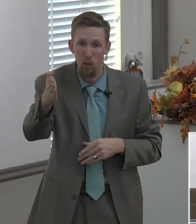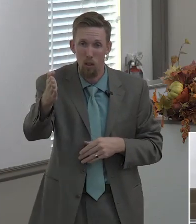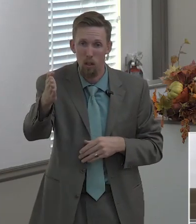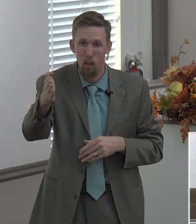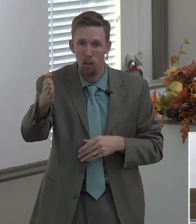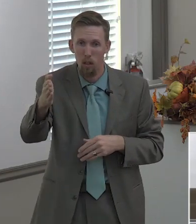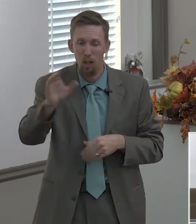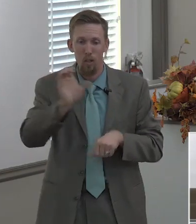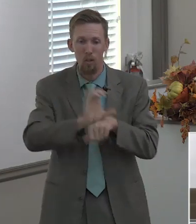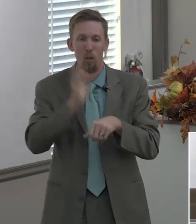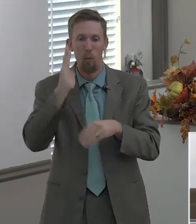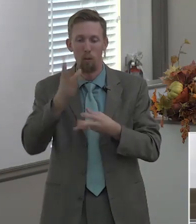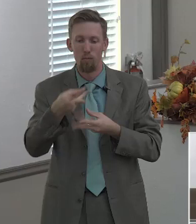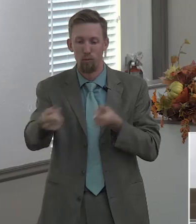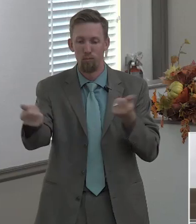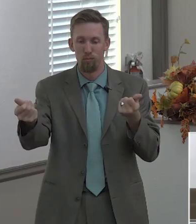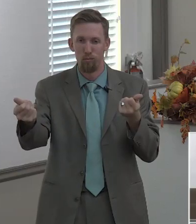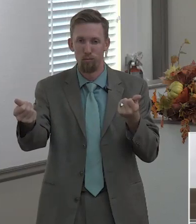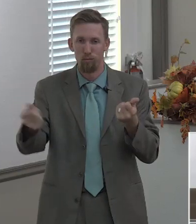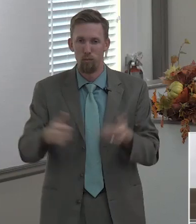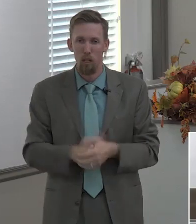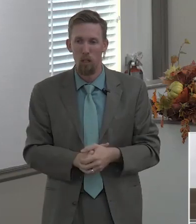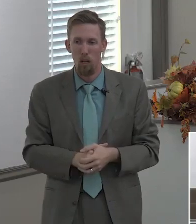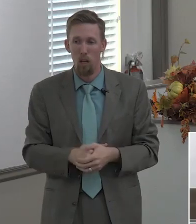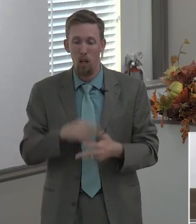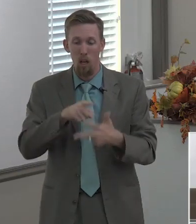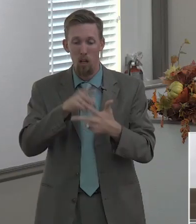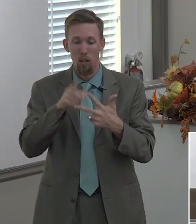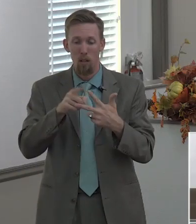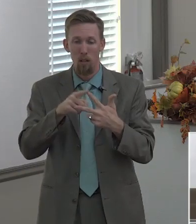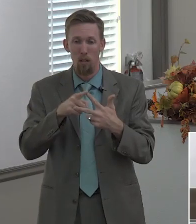and secondly a church must be known for her compassion